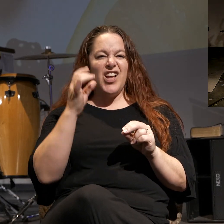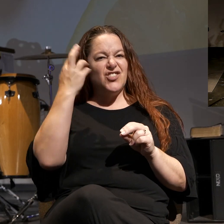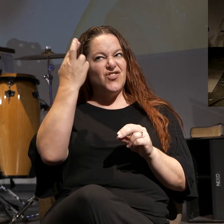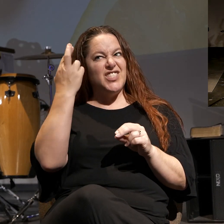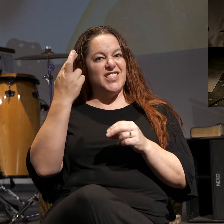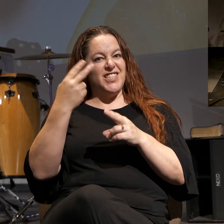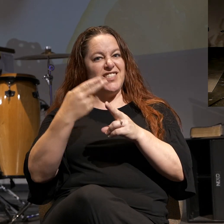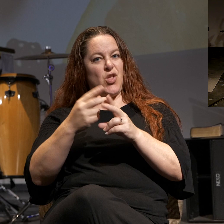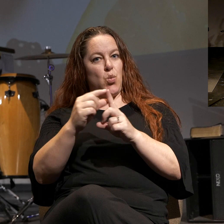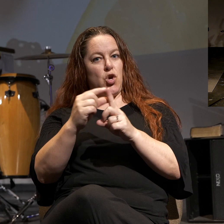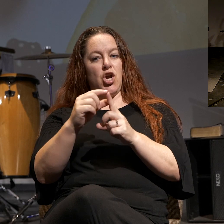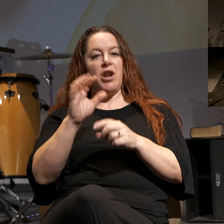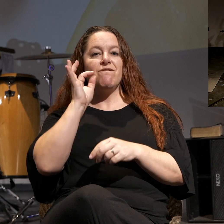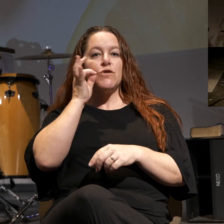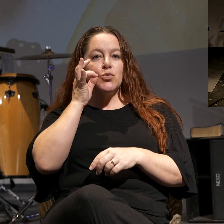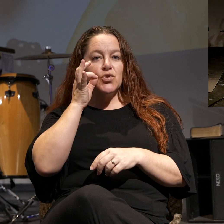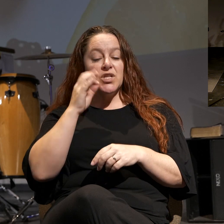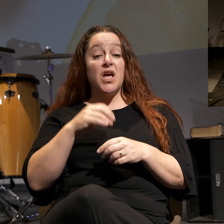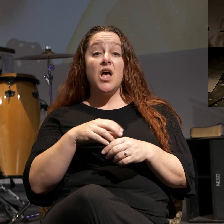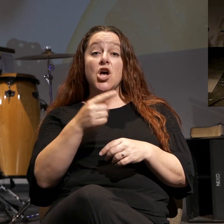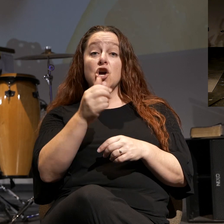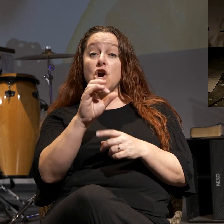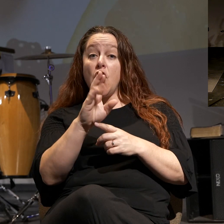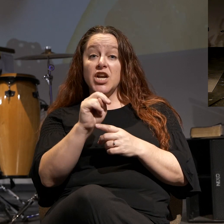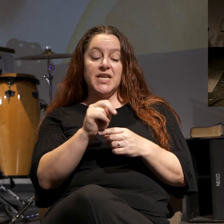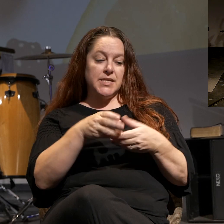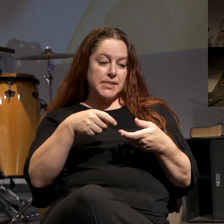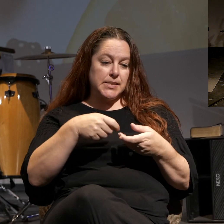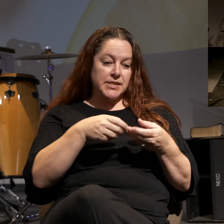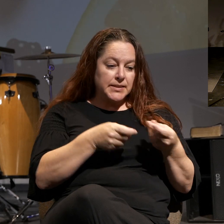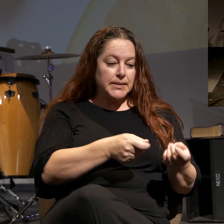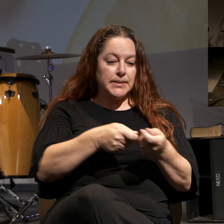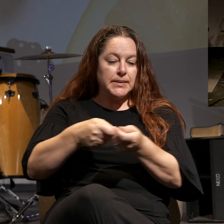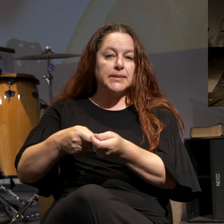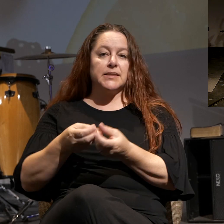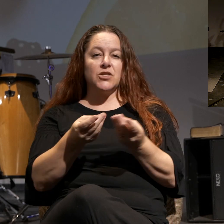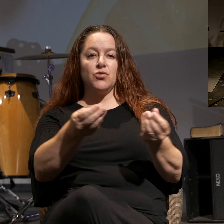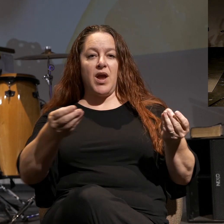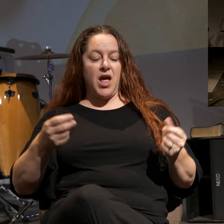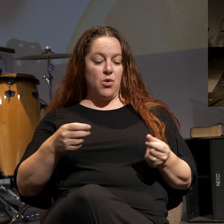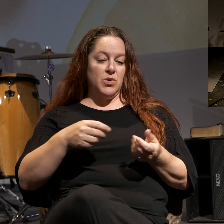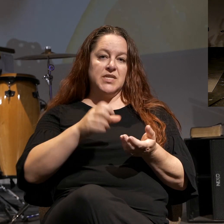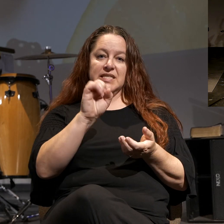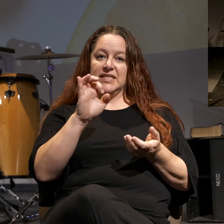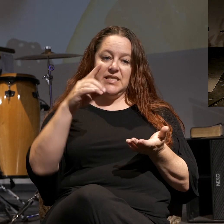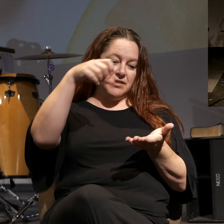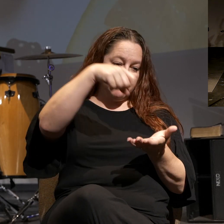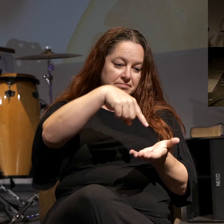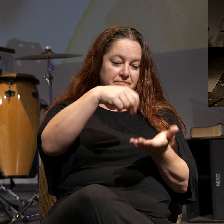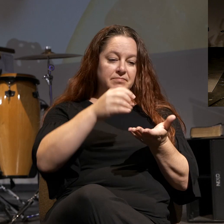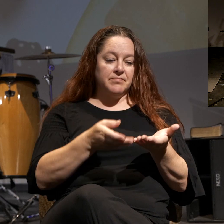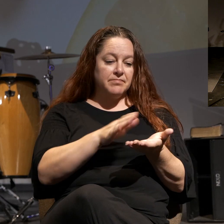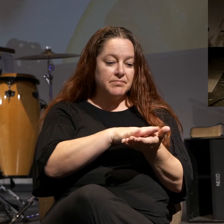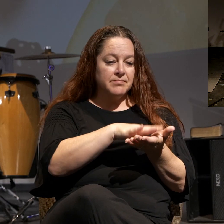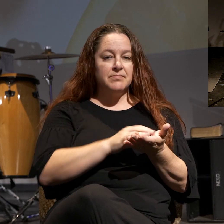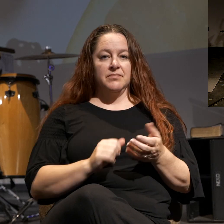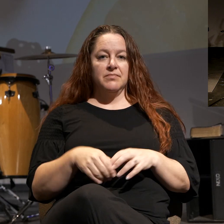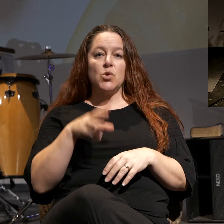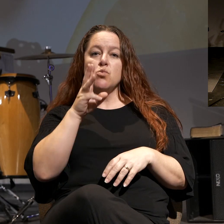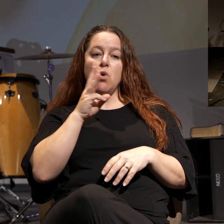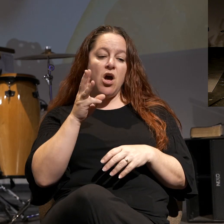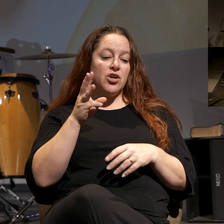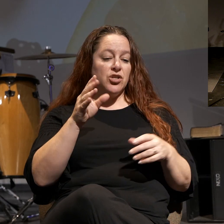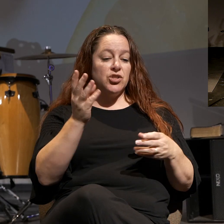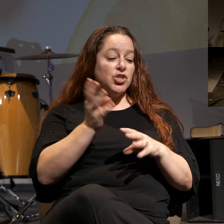fruit. Like with a garden, you till the ground, you plant the seed, you water, you pull the weeds,